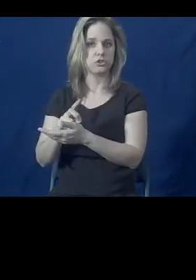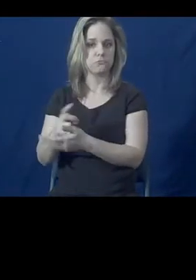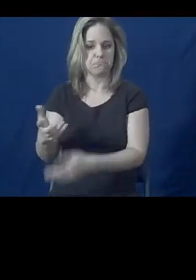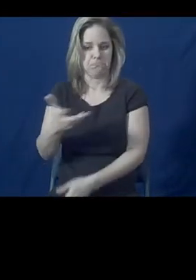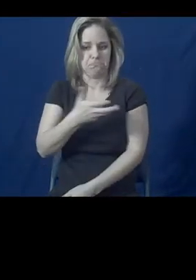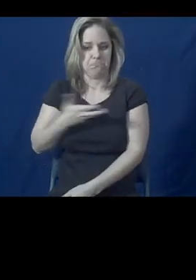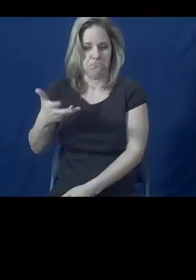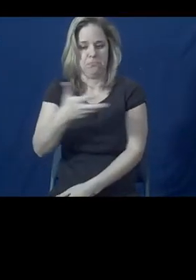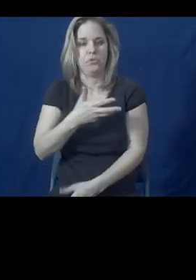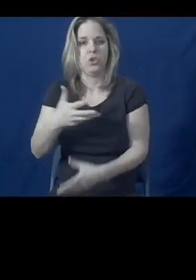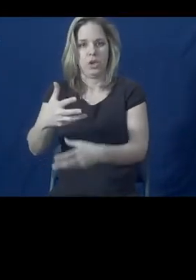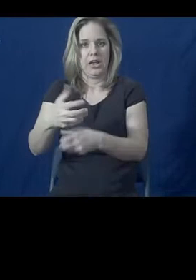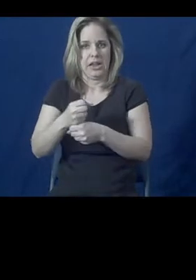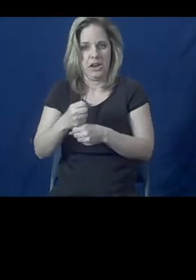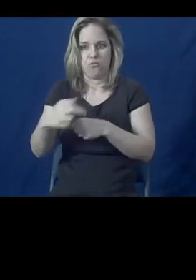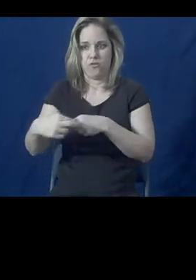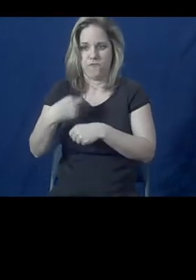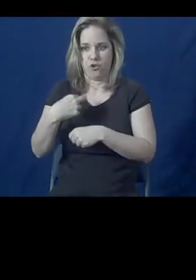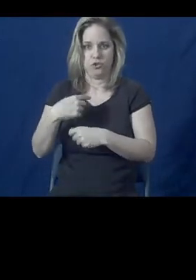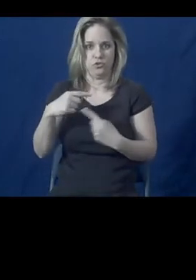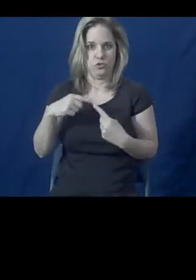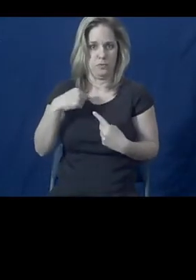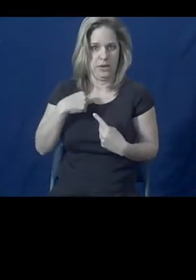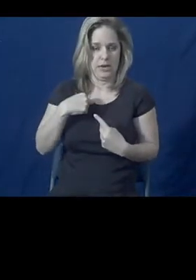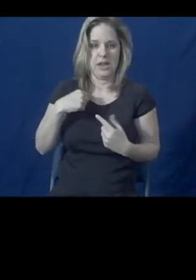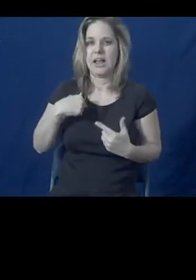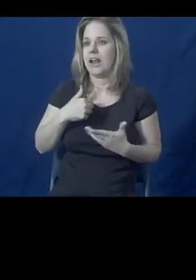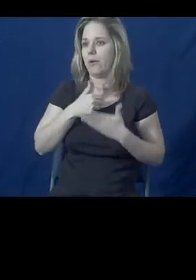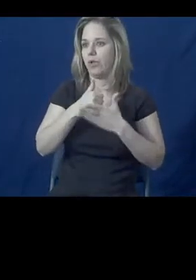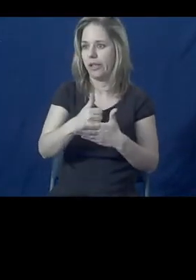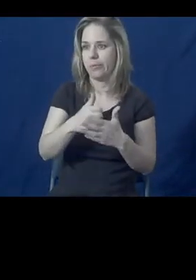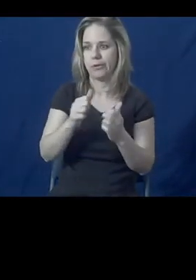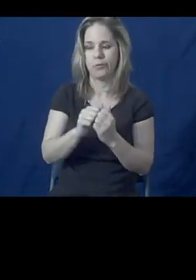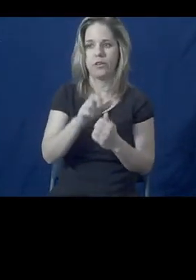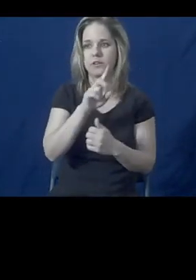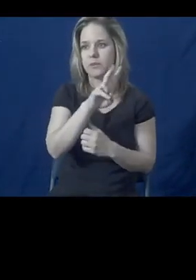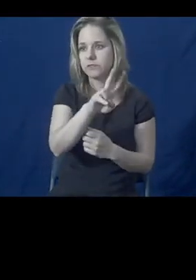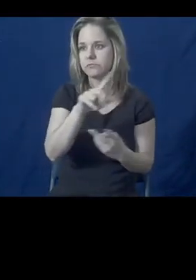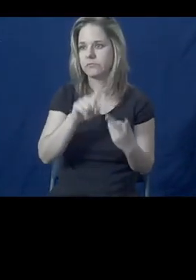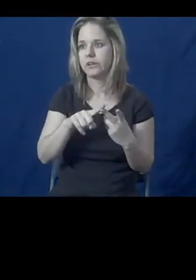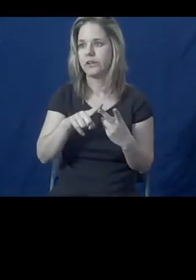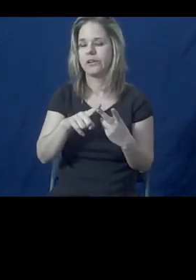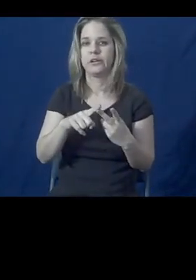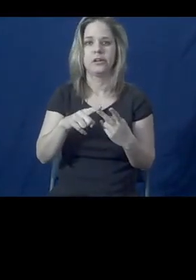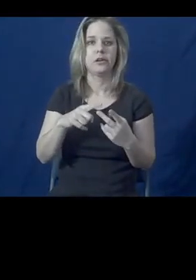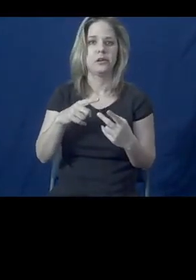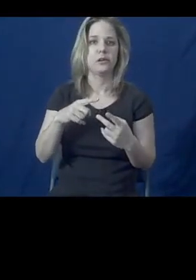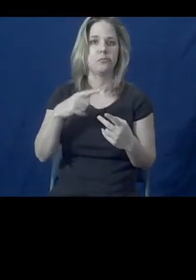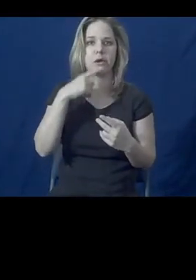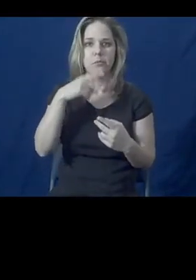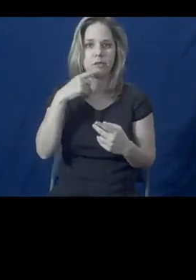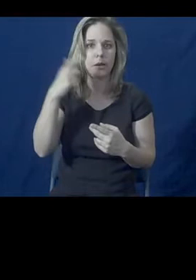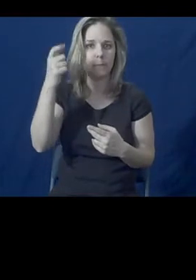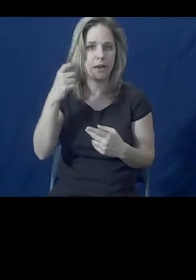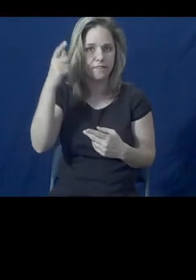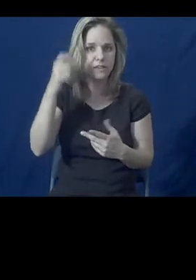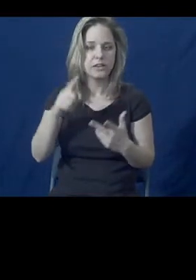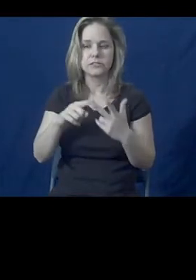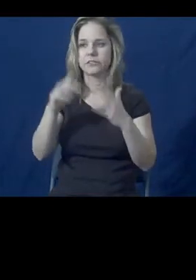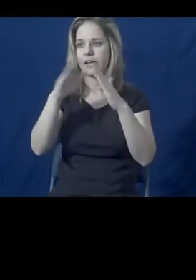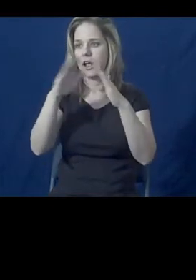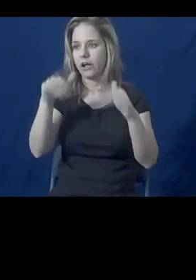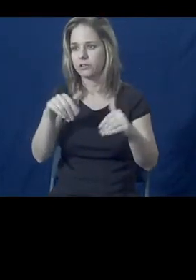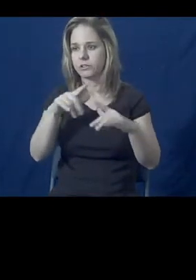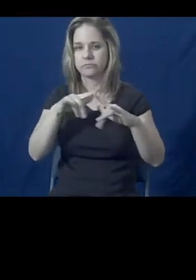for folks for whom I address issues ranging from domestic violence to public benefits to housing. The second component